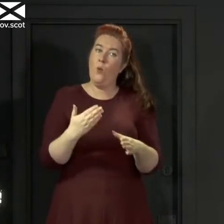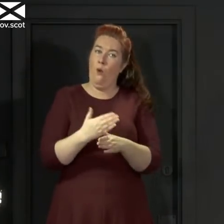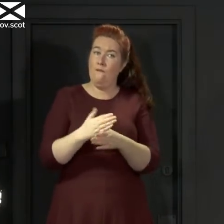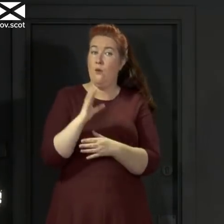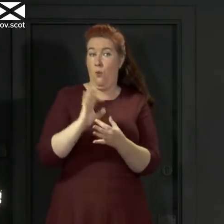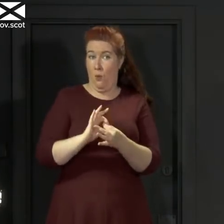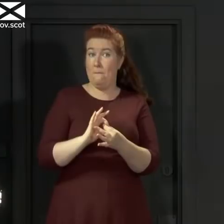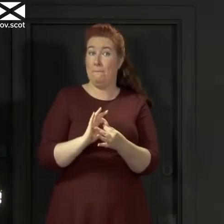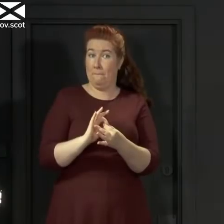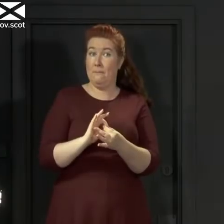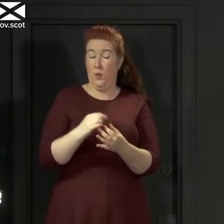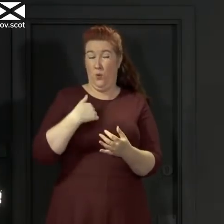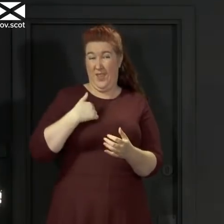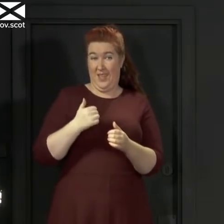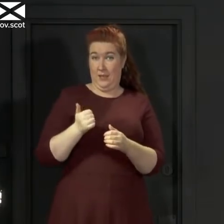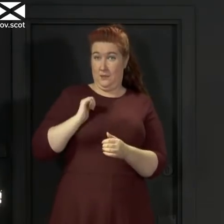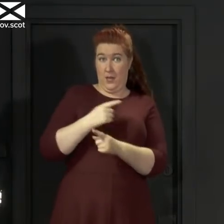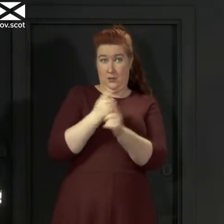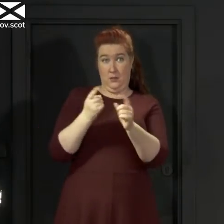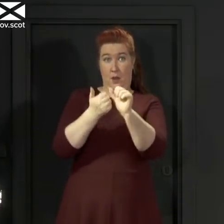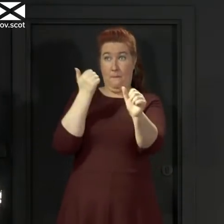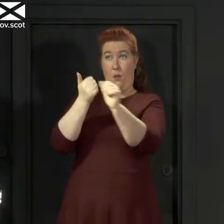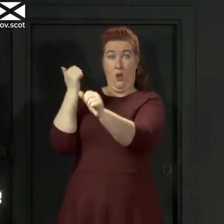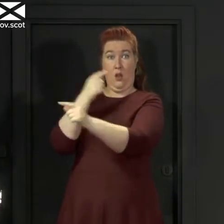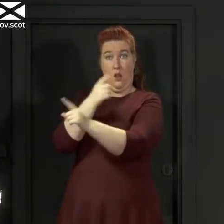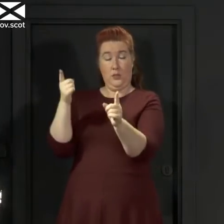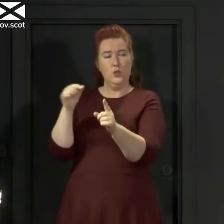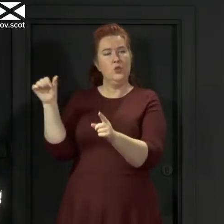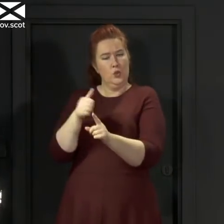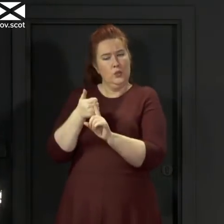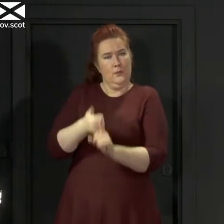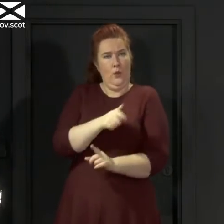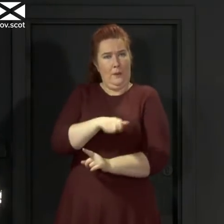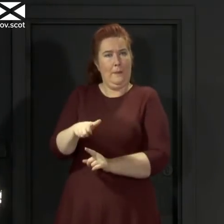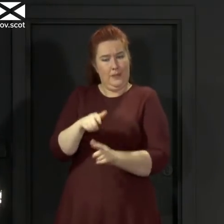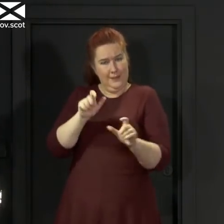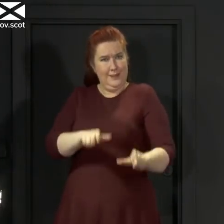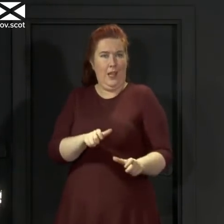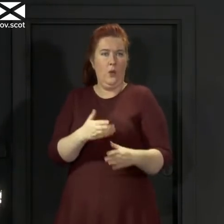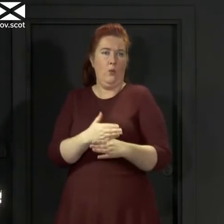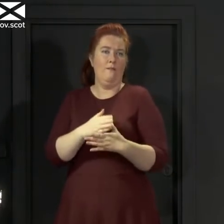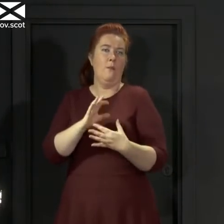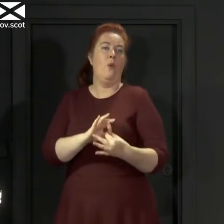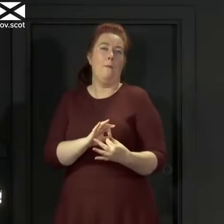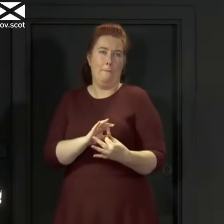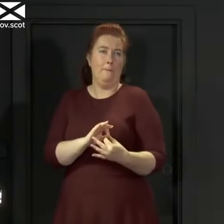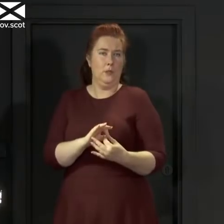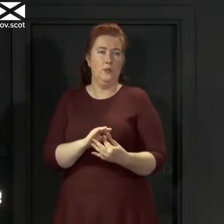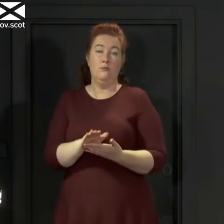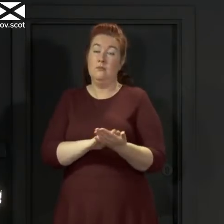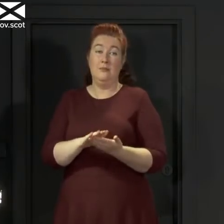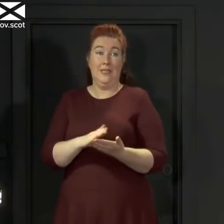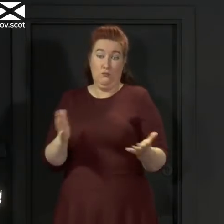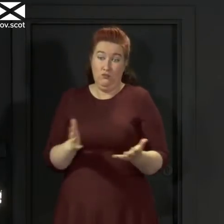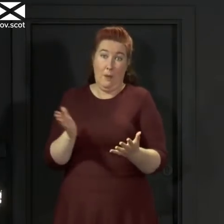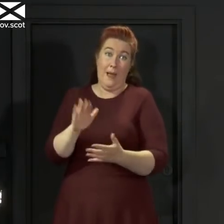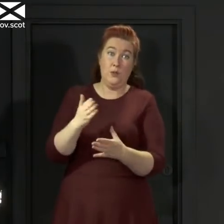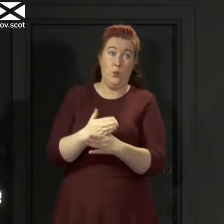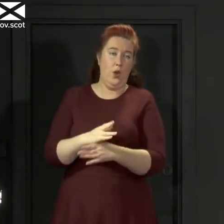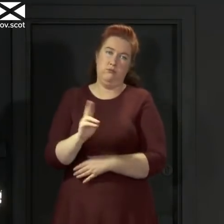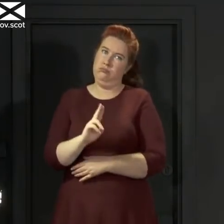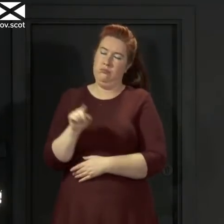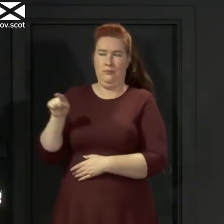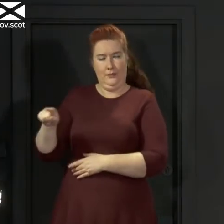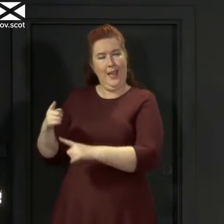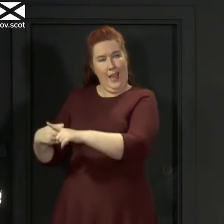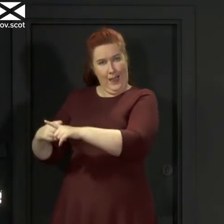And we expect employers to continue to support people to do that. And we will be publishing new guidance on homeworking shortly. The cluster